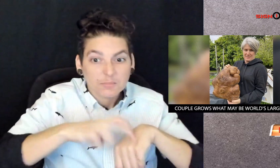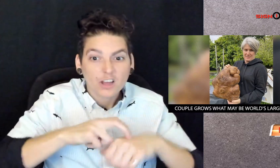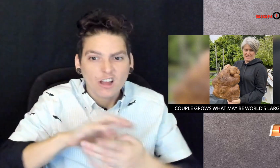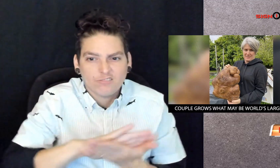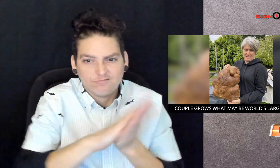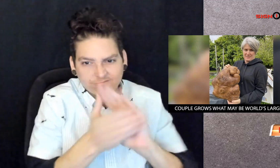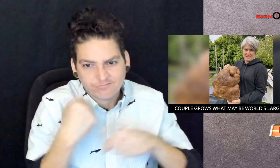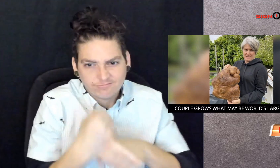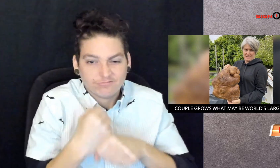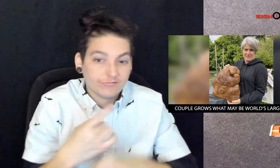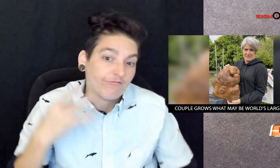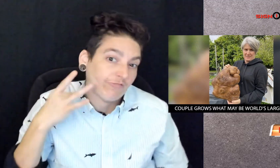plans to turn it into vodka.